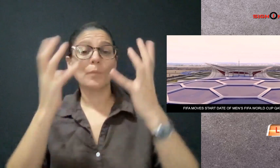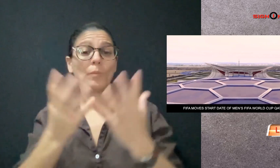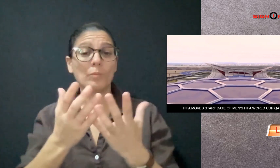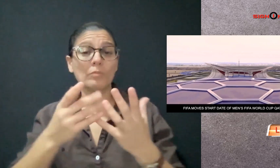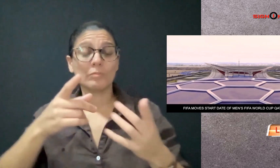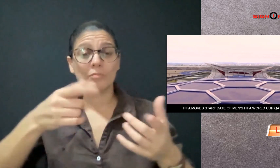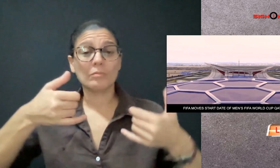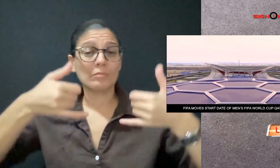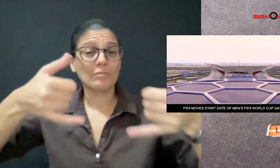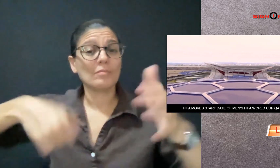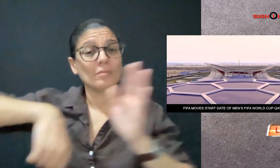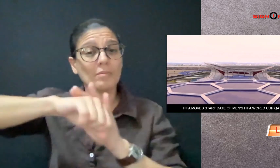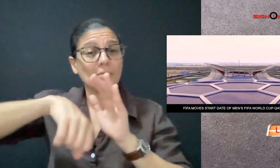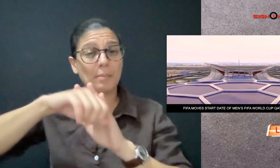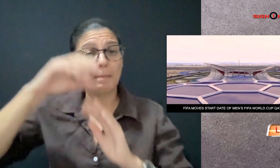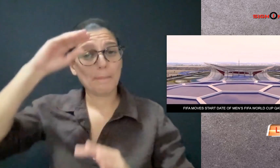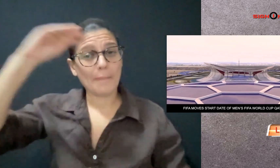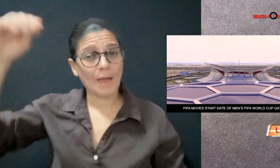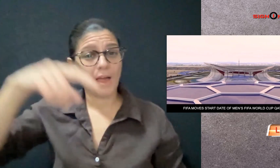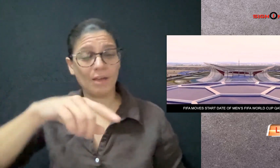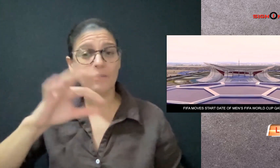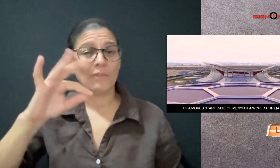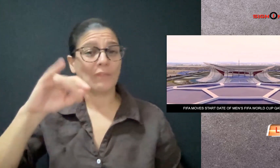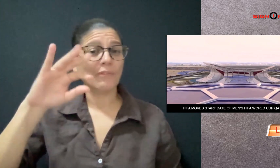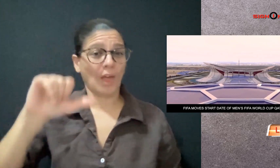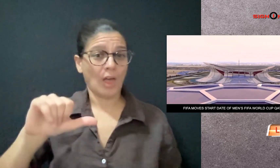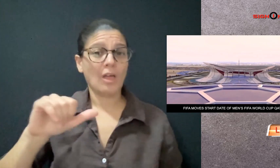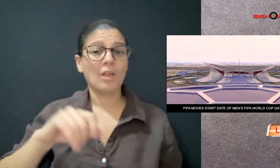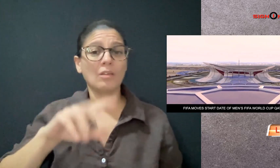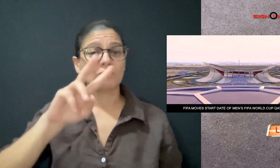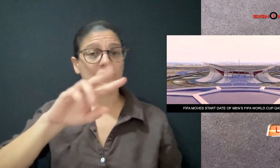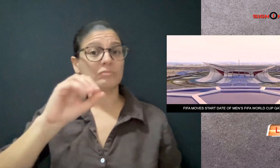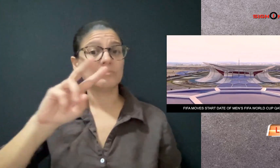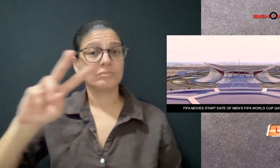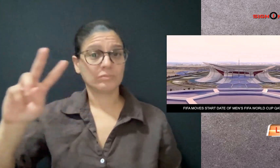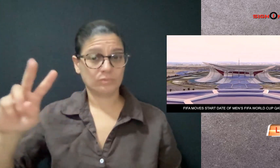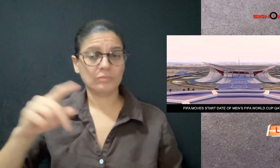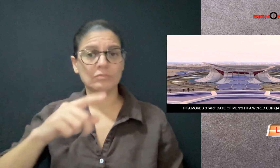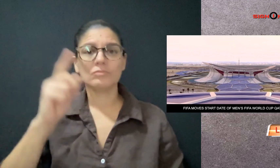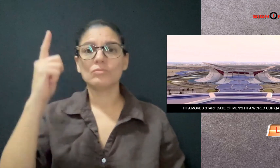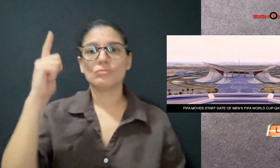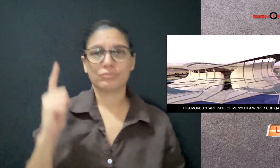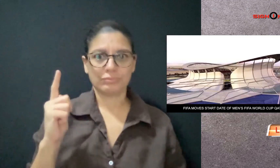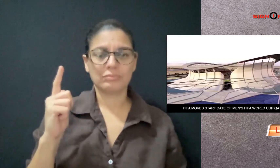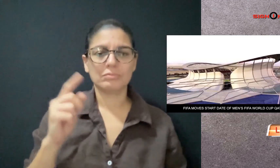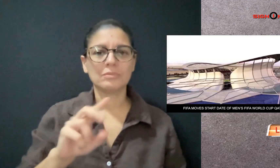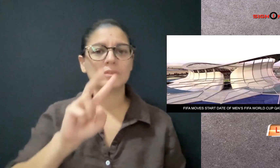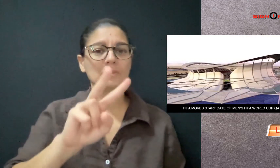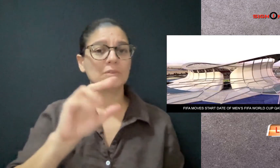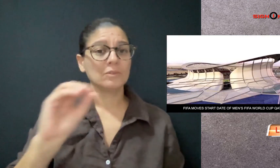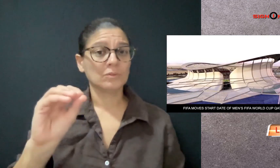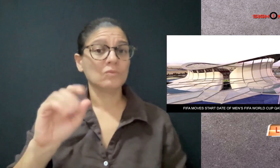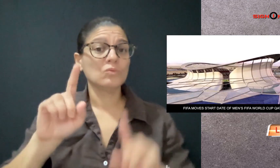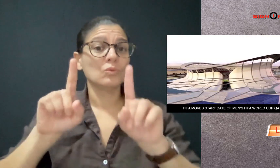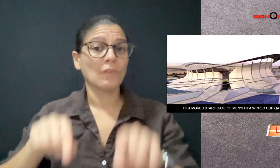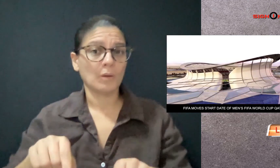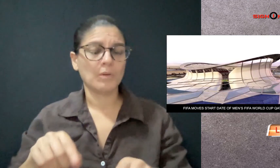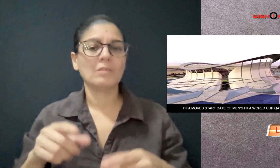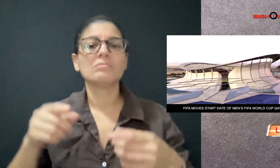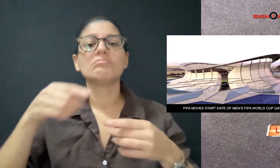The men's FIFA World Cup 2022 starts November 20th and ends